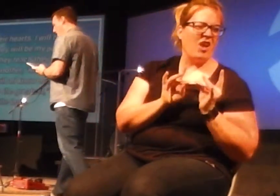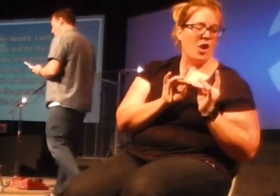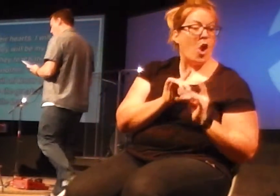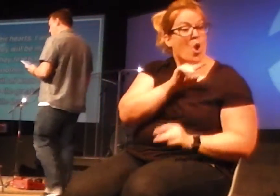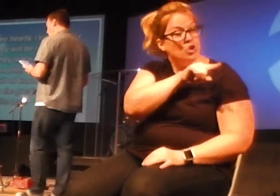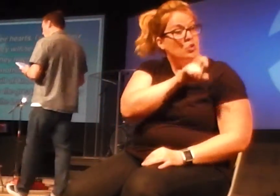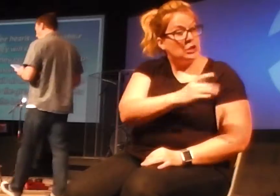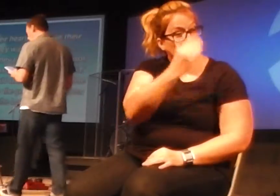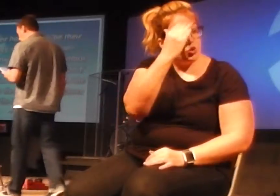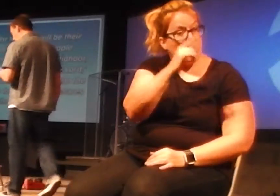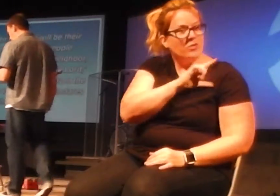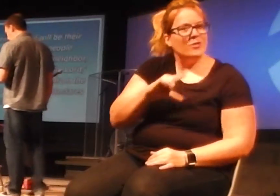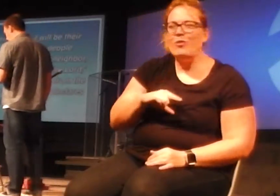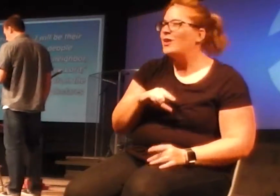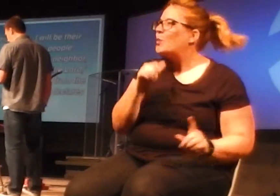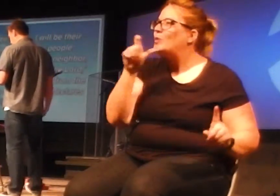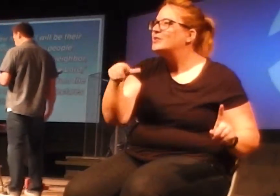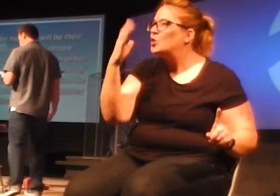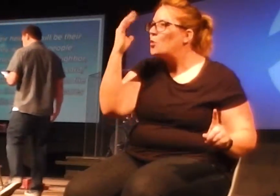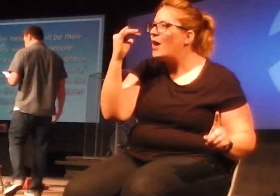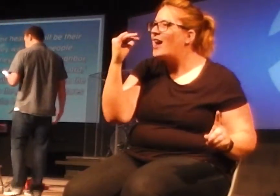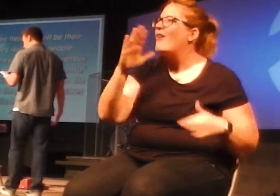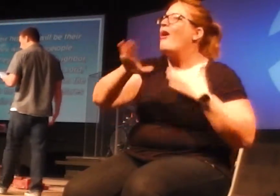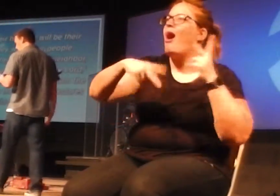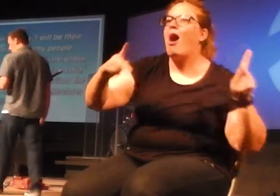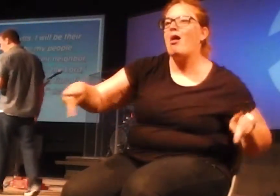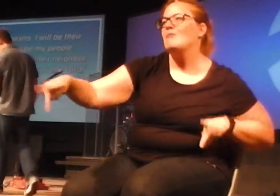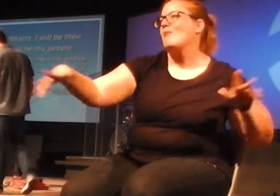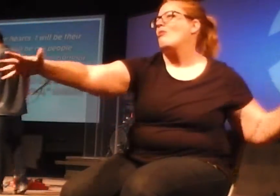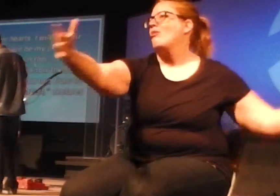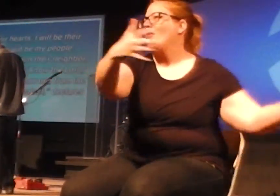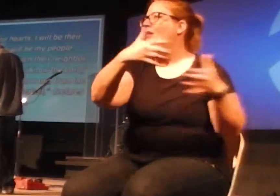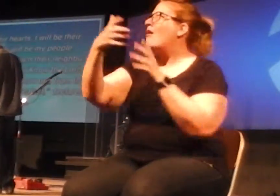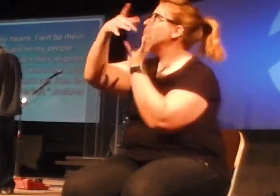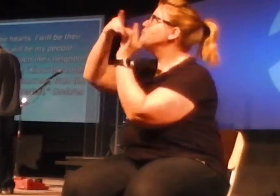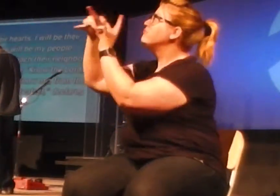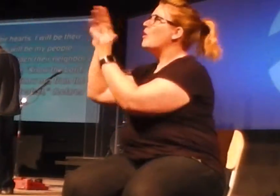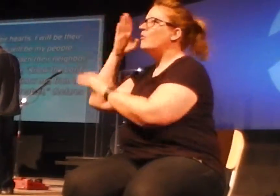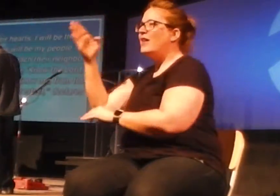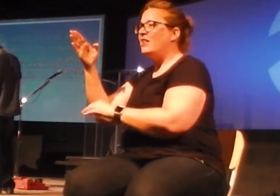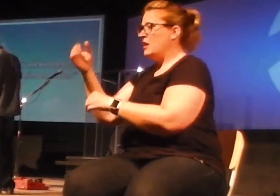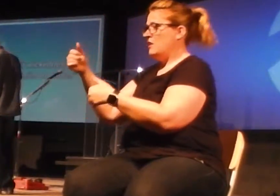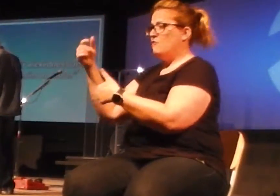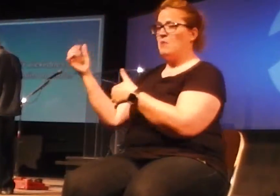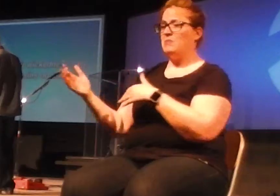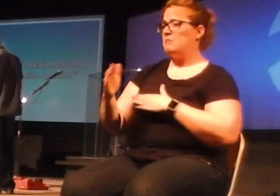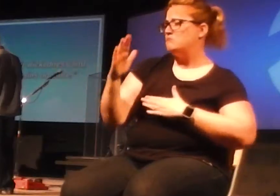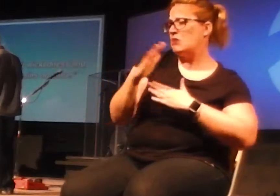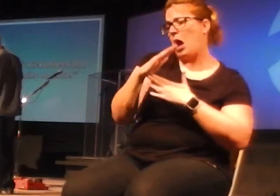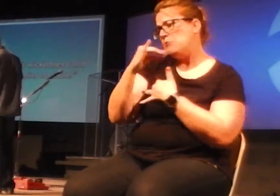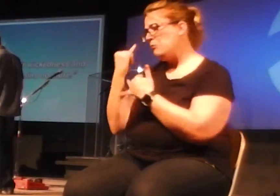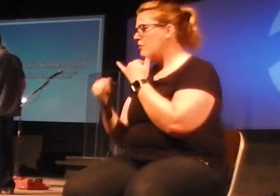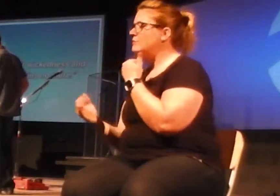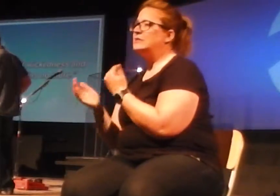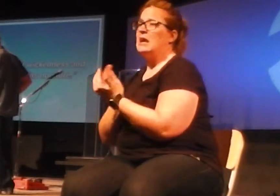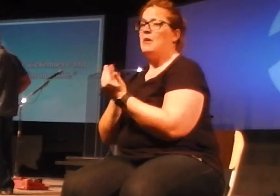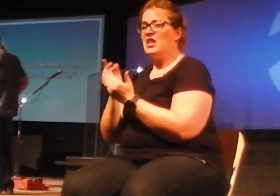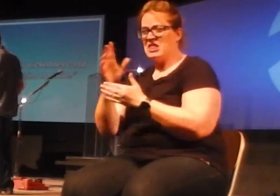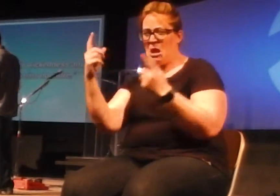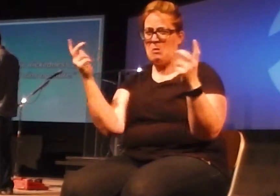because they will all know me, from the least of them to the greatest, declares the Lord. For I will forgive their wickedness, and